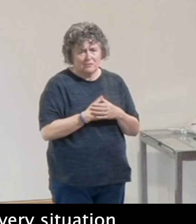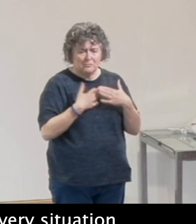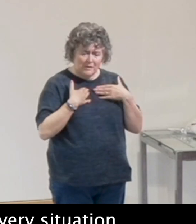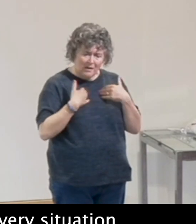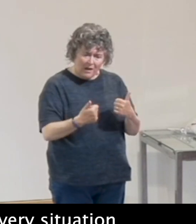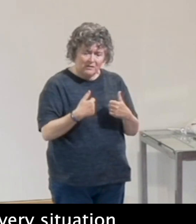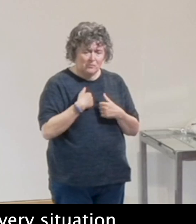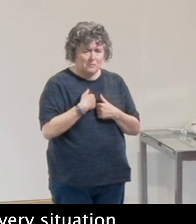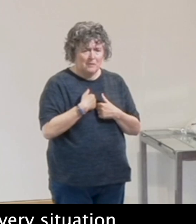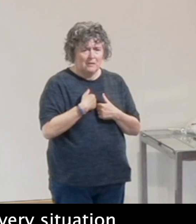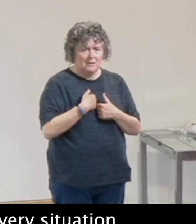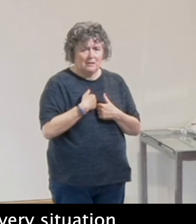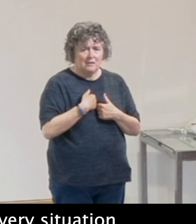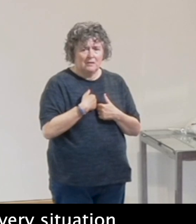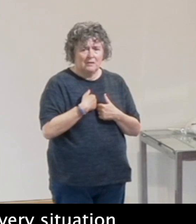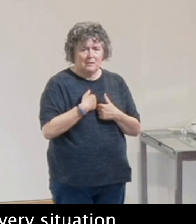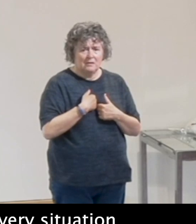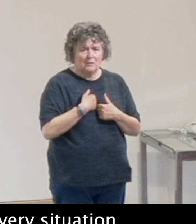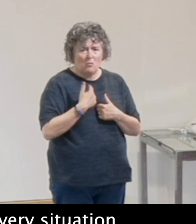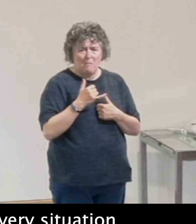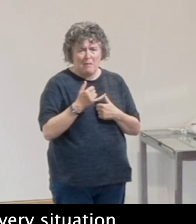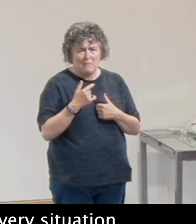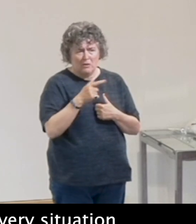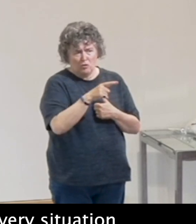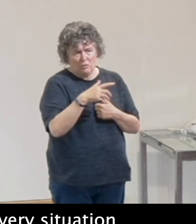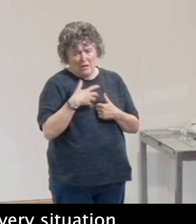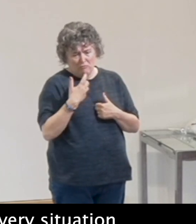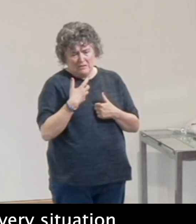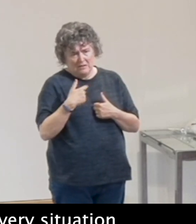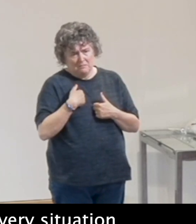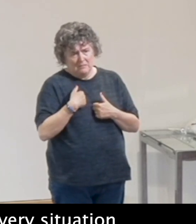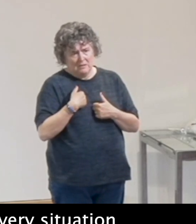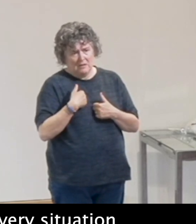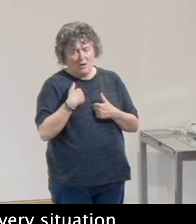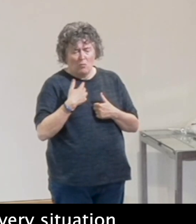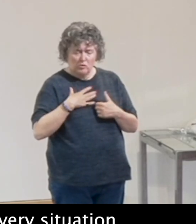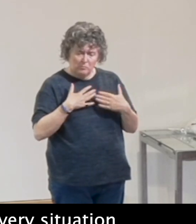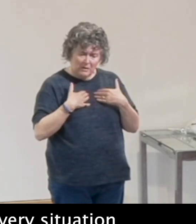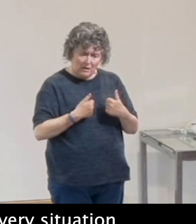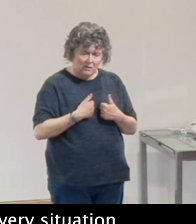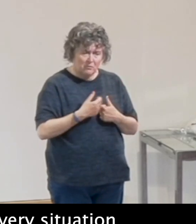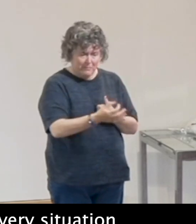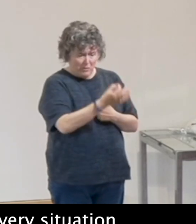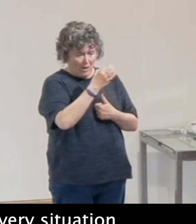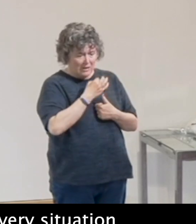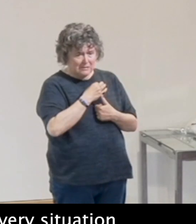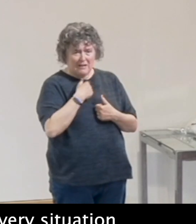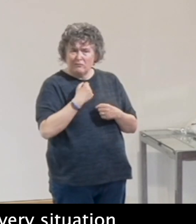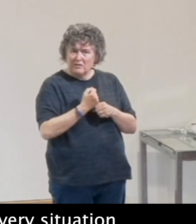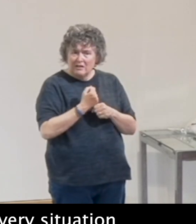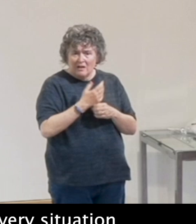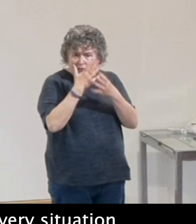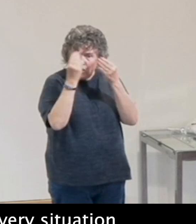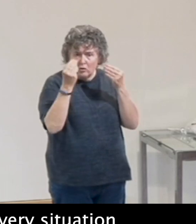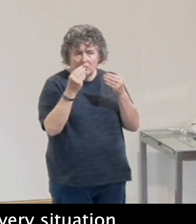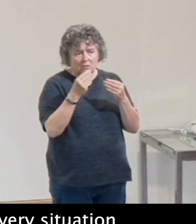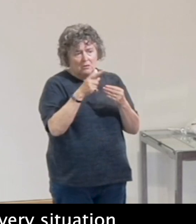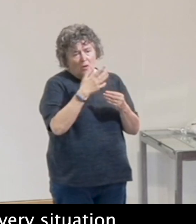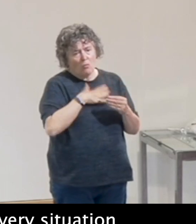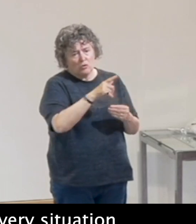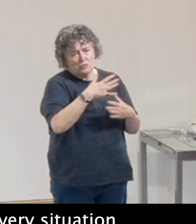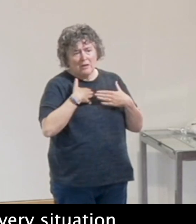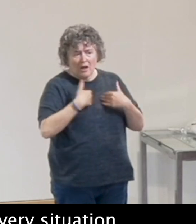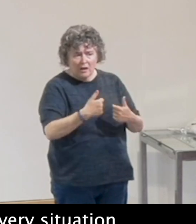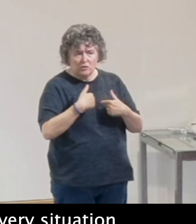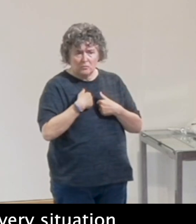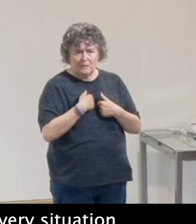to me when I'm maybe annoying you a bit. Or when I haven't done what you've asked me to do immediately and I've forgotten. I want to